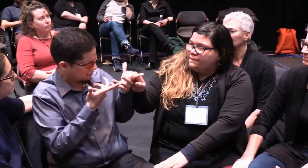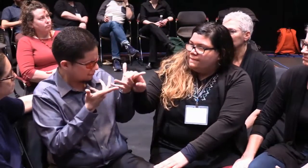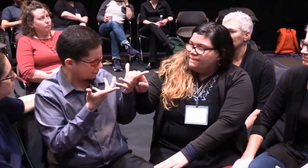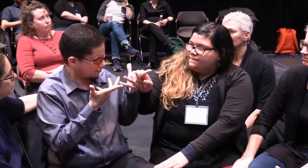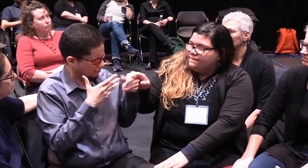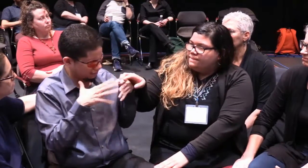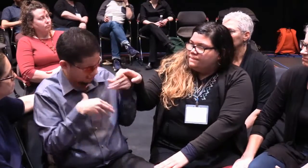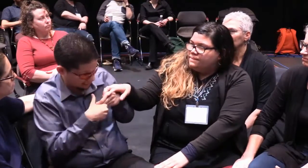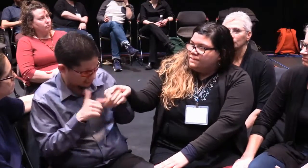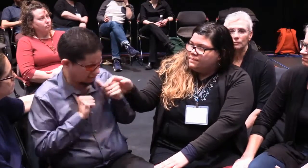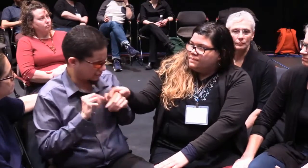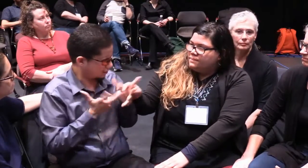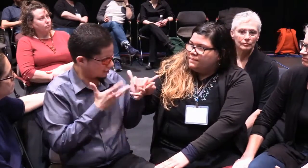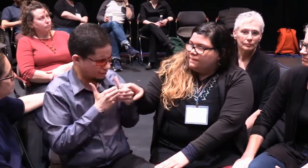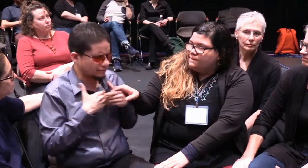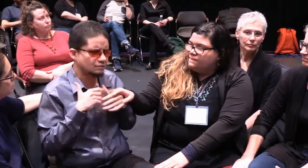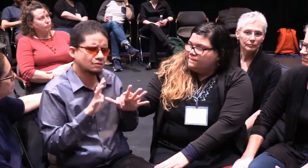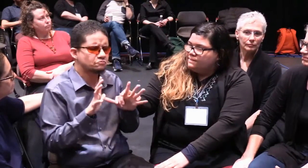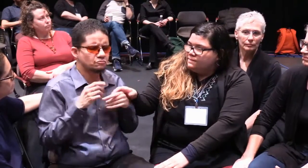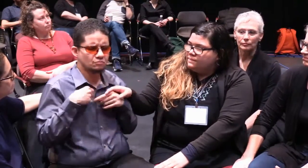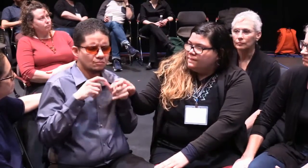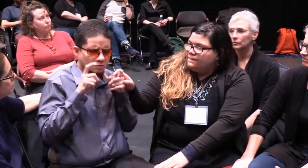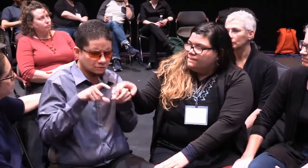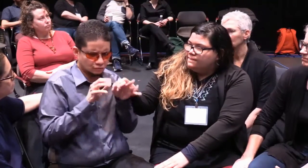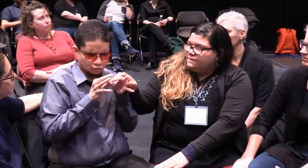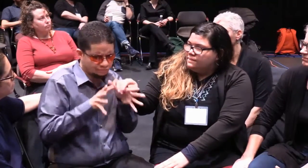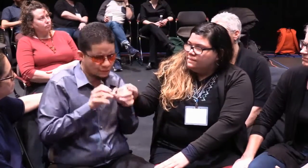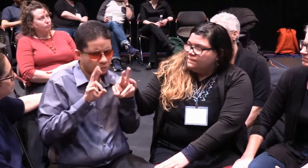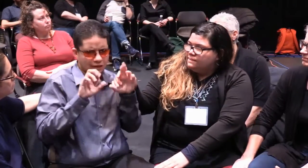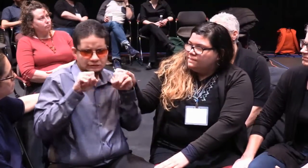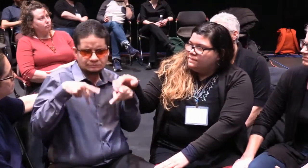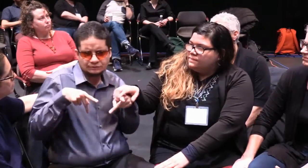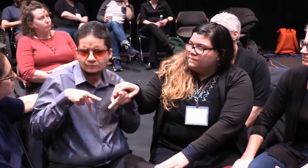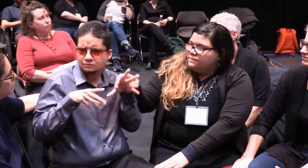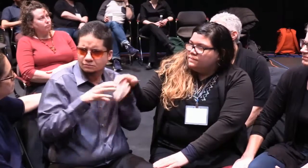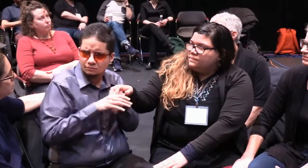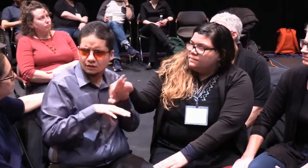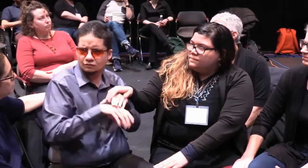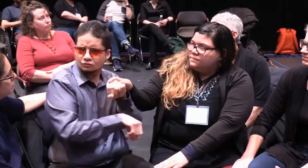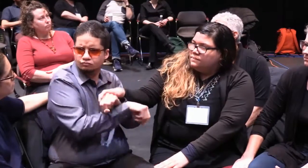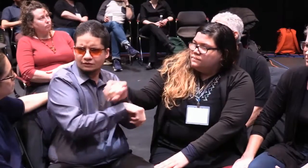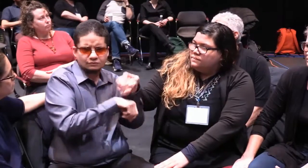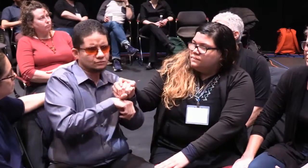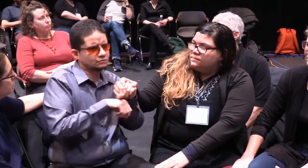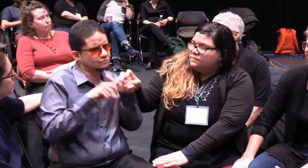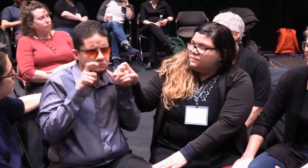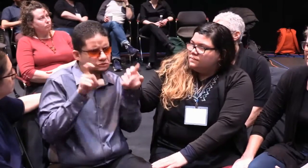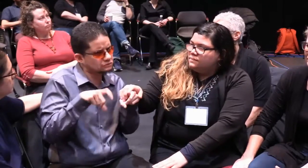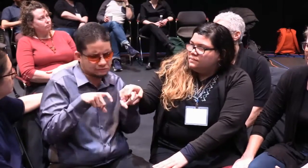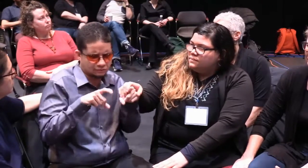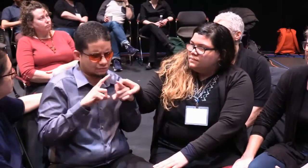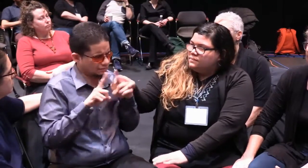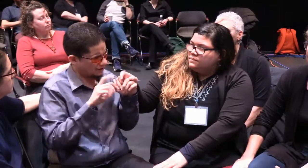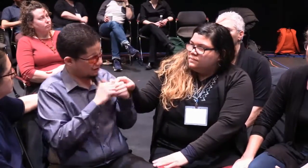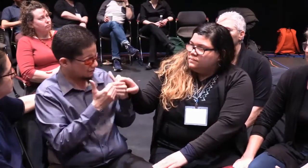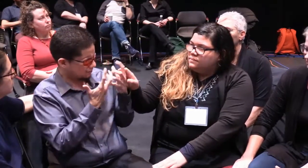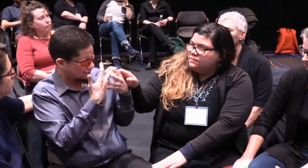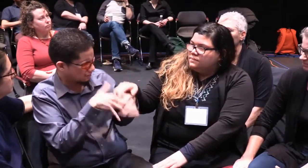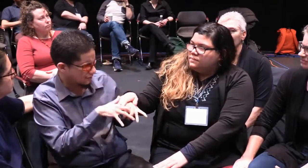I'm going to explain my culture and what I needed. And